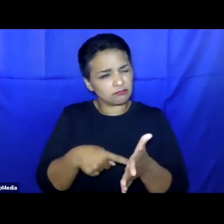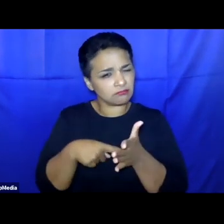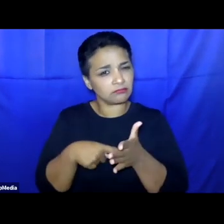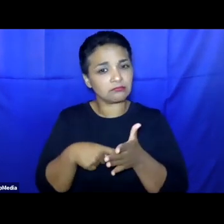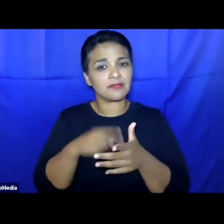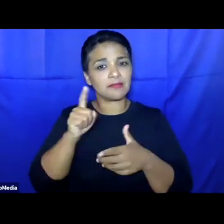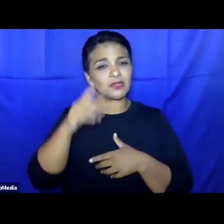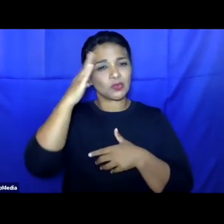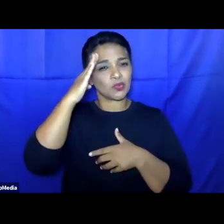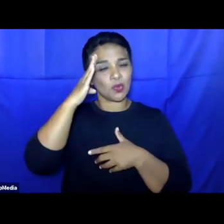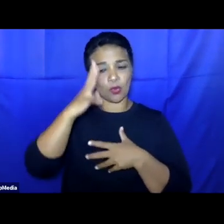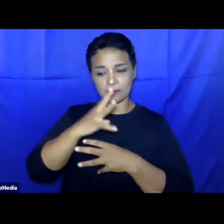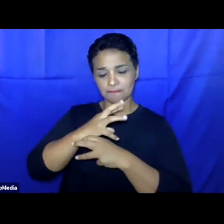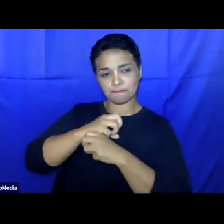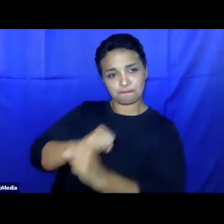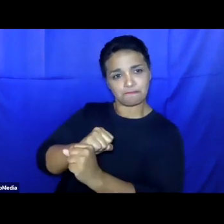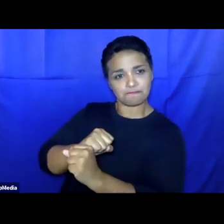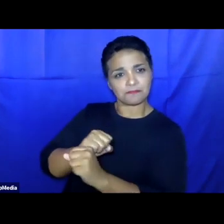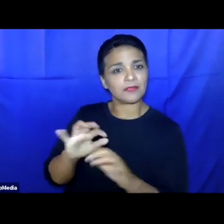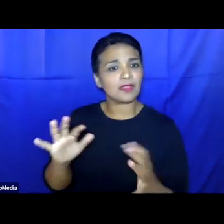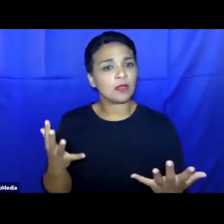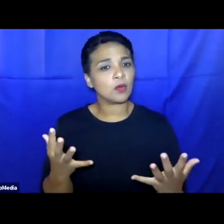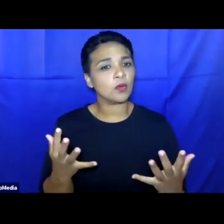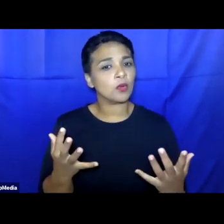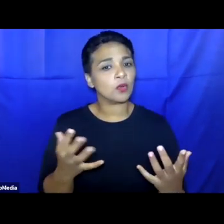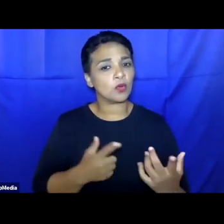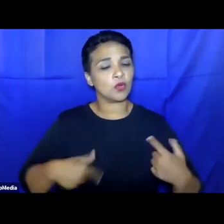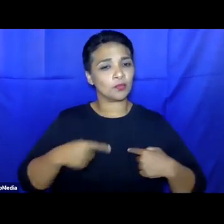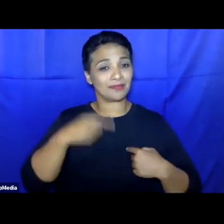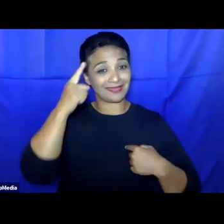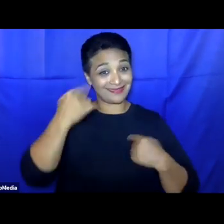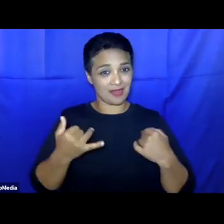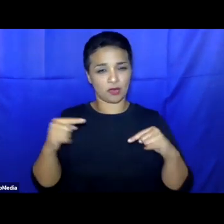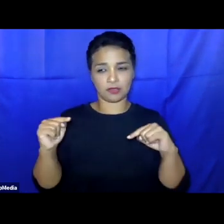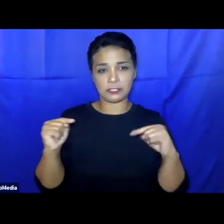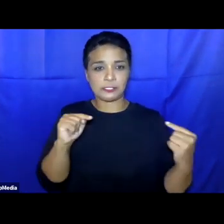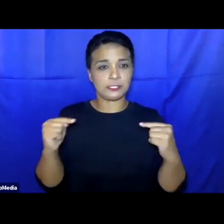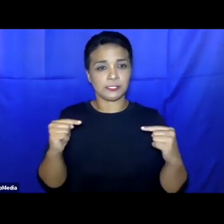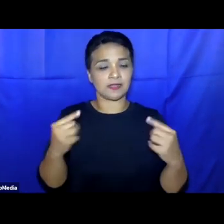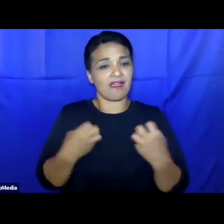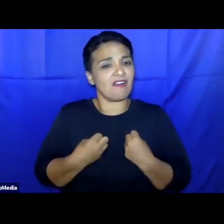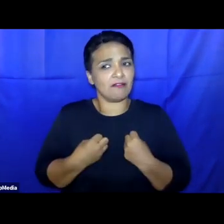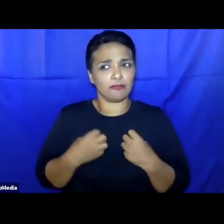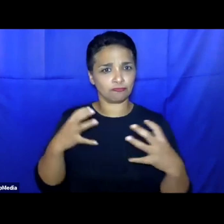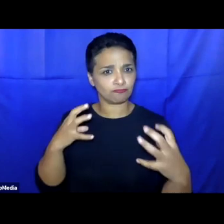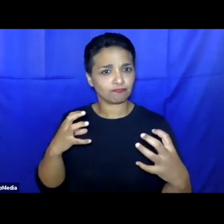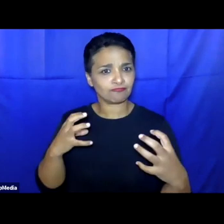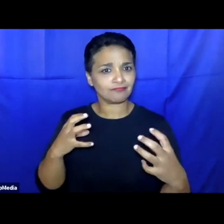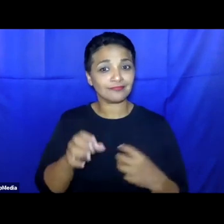has really caused consternation. For others, it may seem that actually the approach being